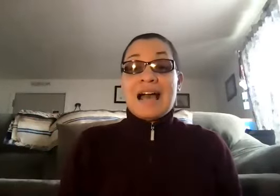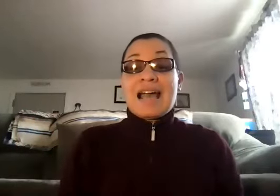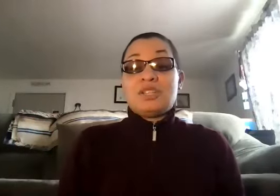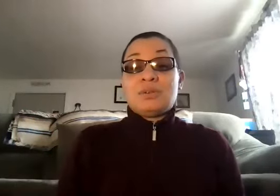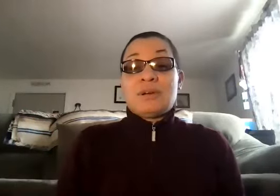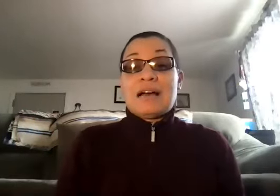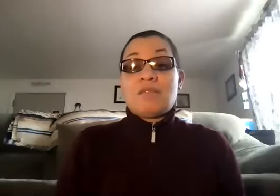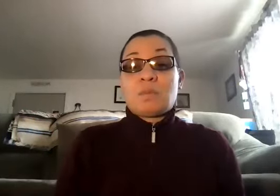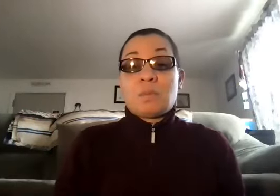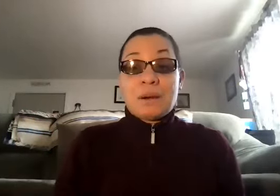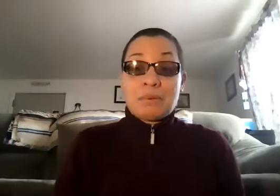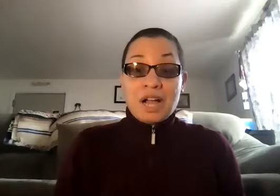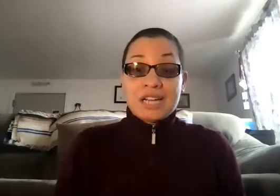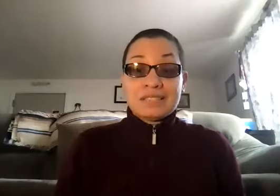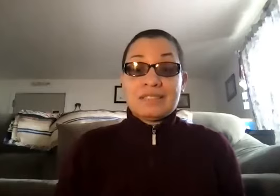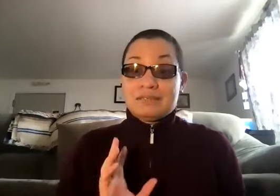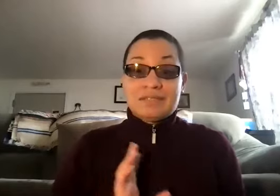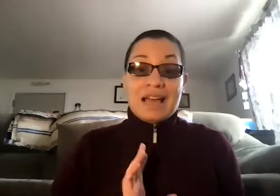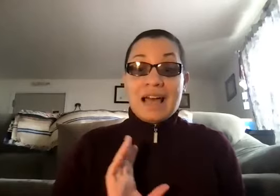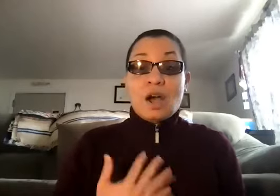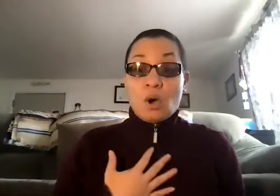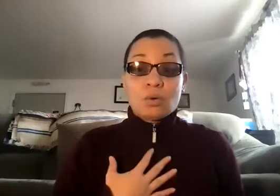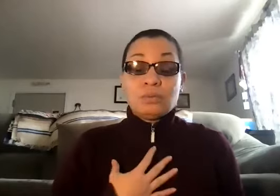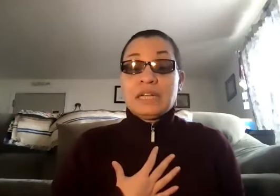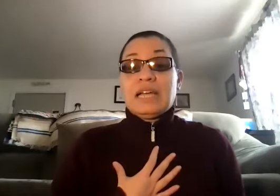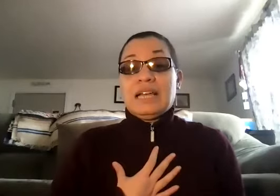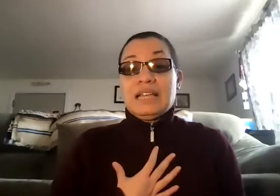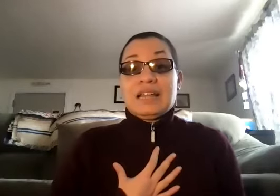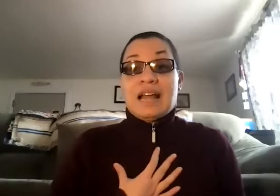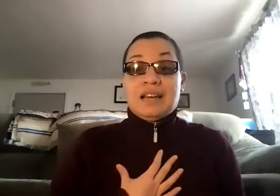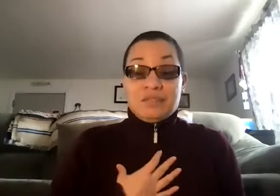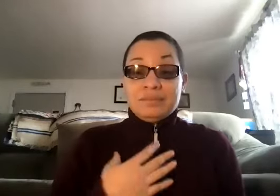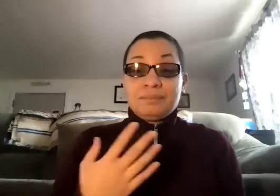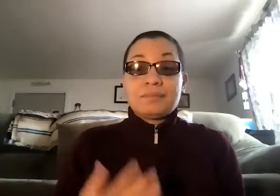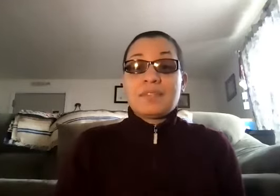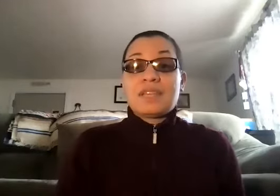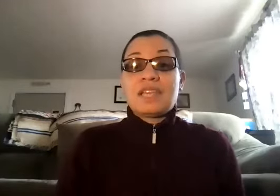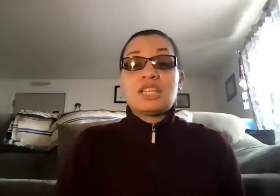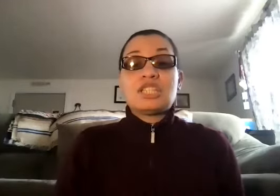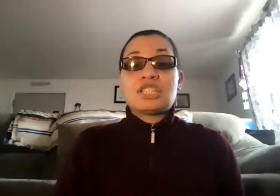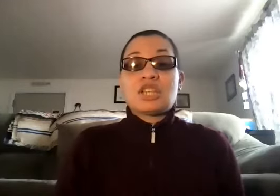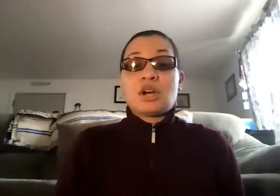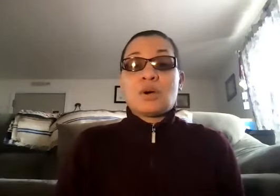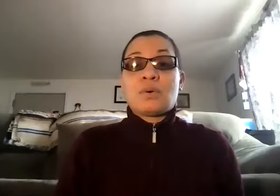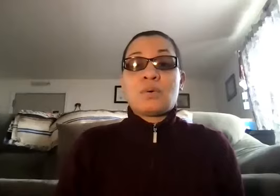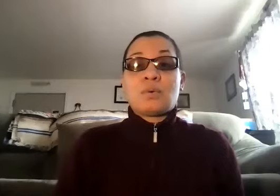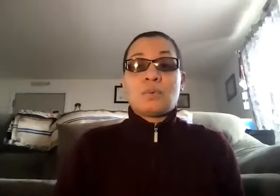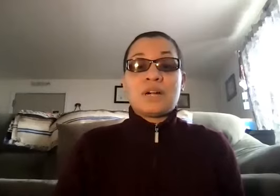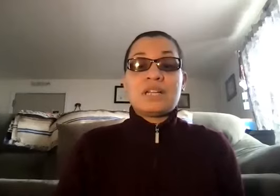I do have one product that I own, and I love it. So, one of the